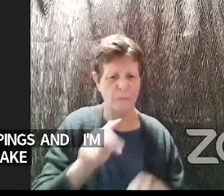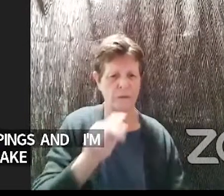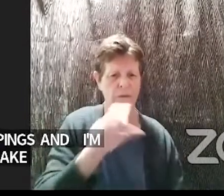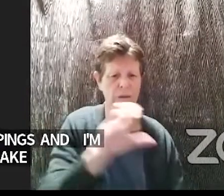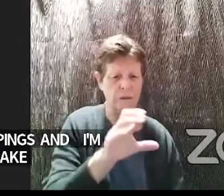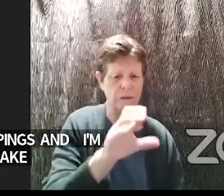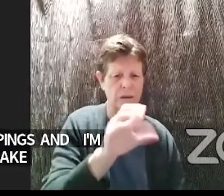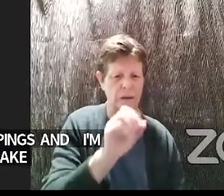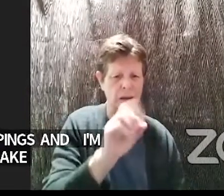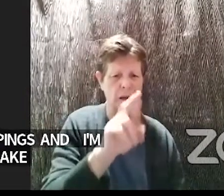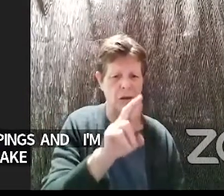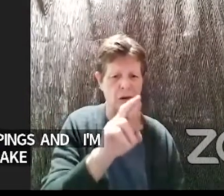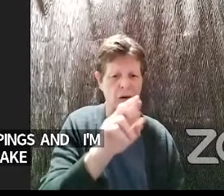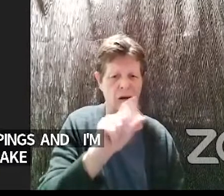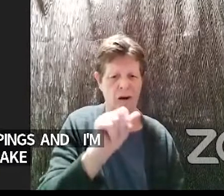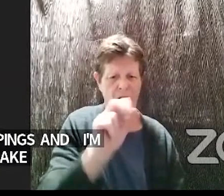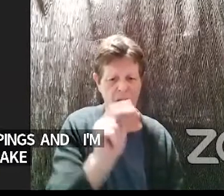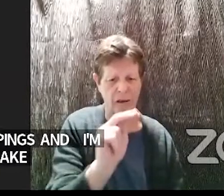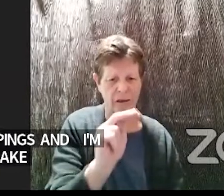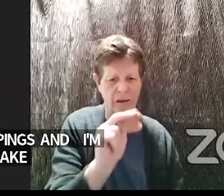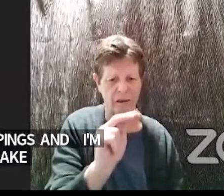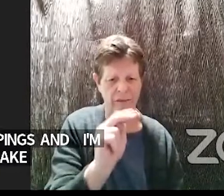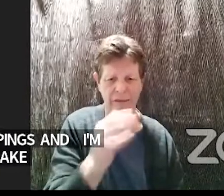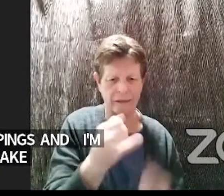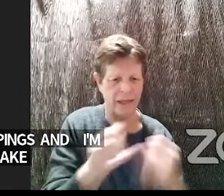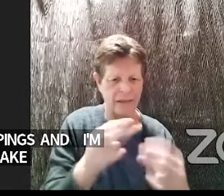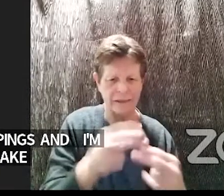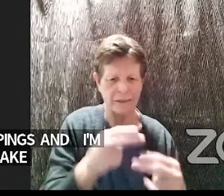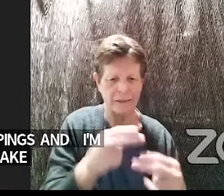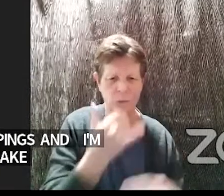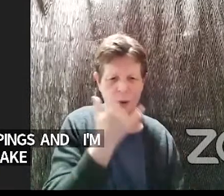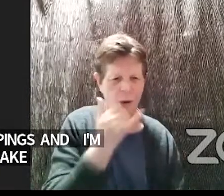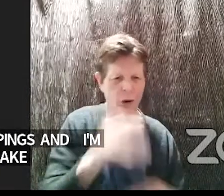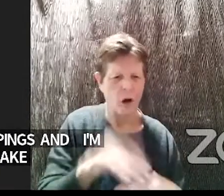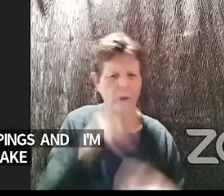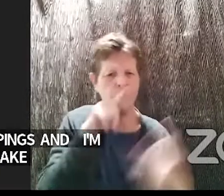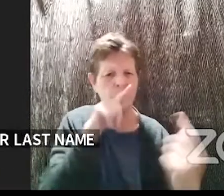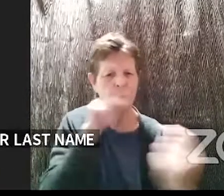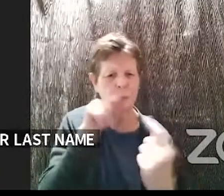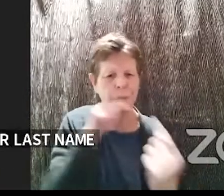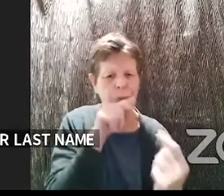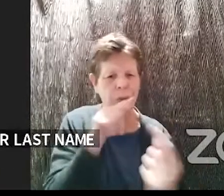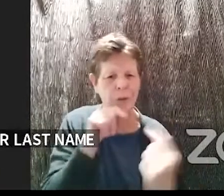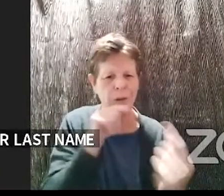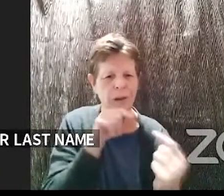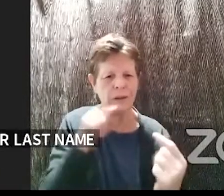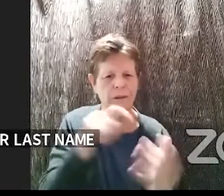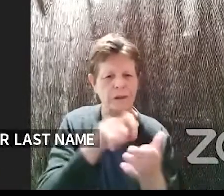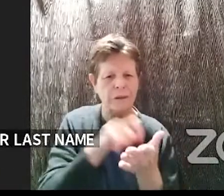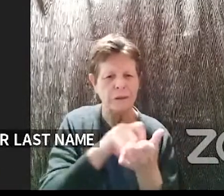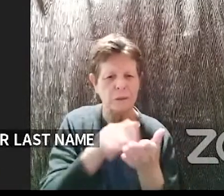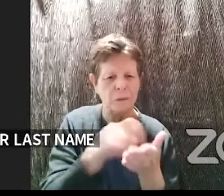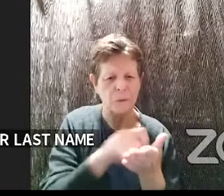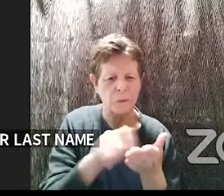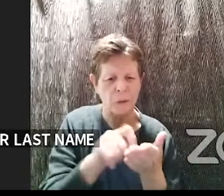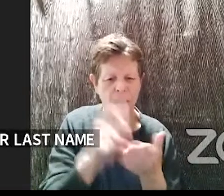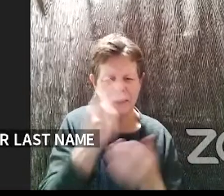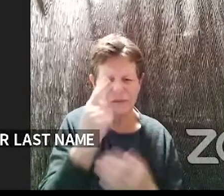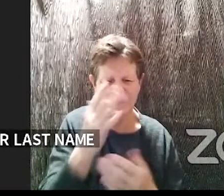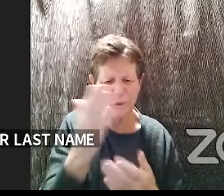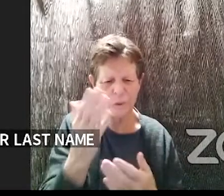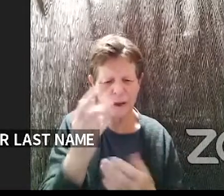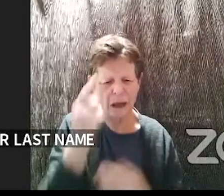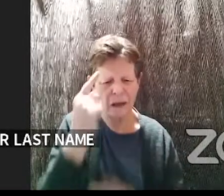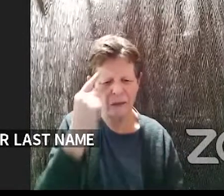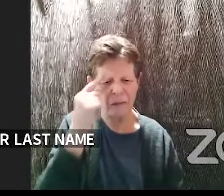getting her last name wrong she's on twitter she writes sometimes for the toronto star i think or the globe mail